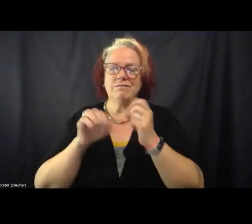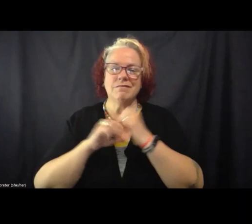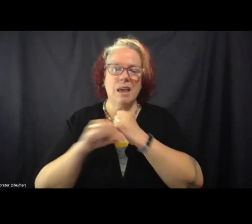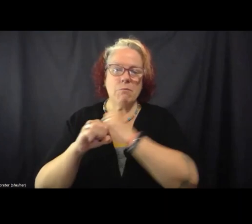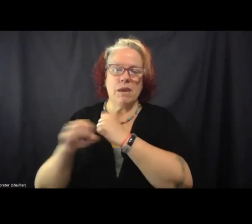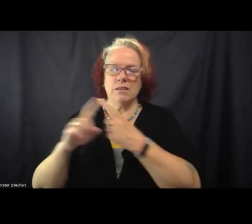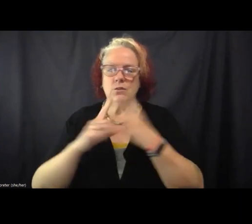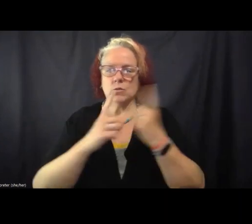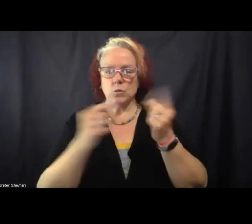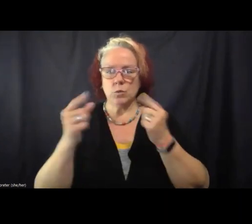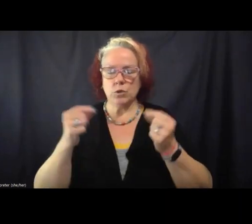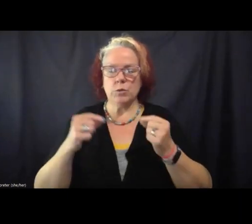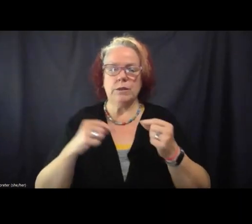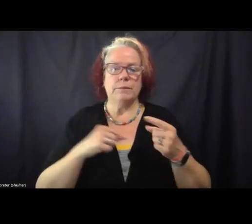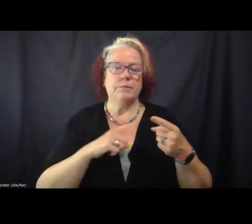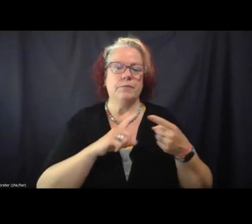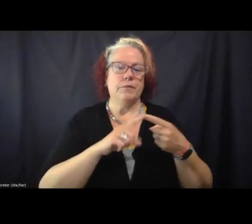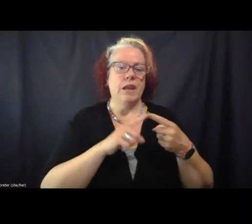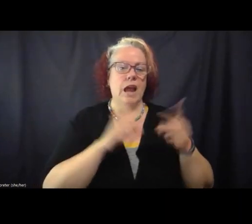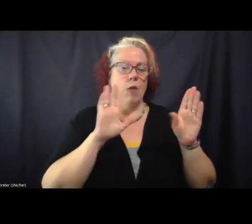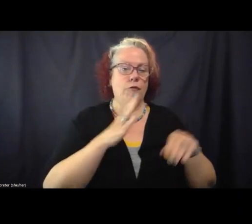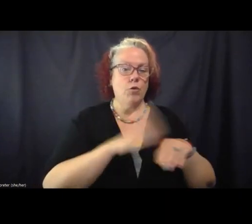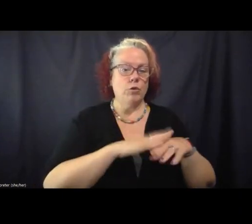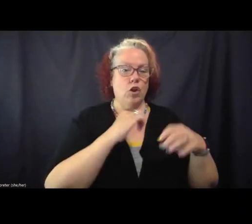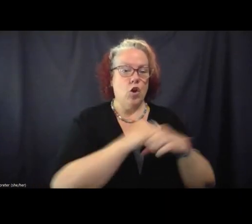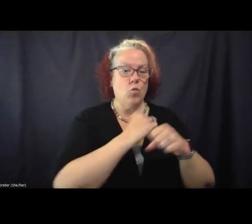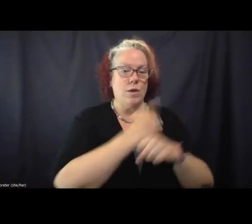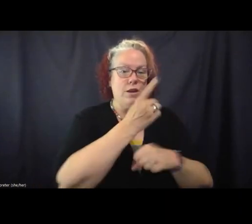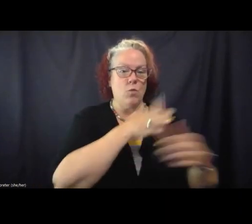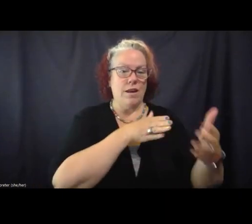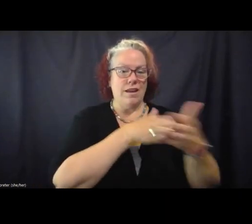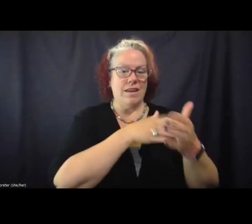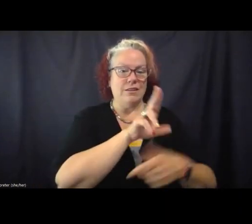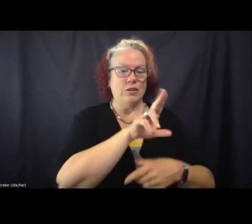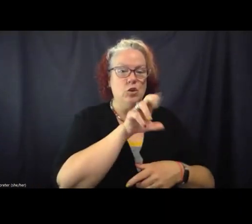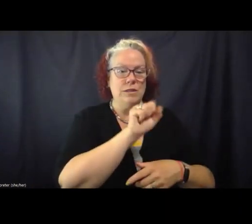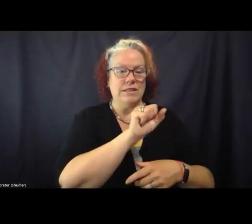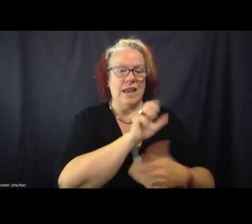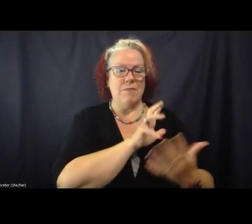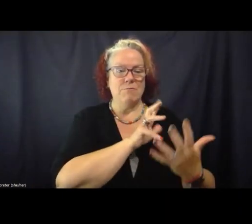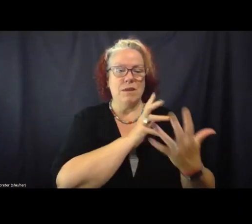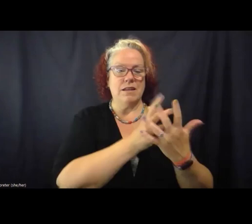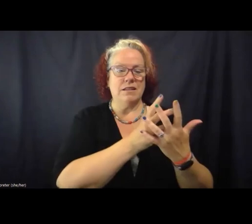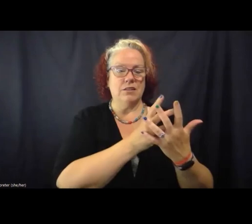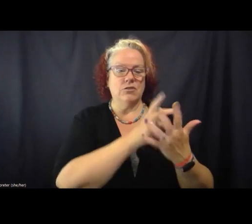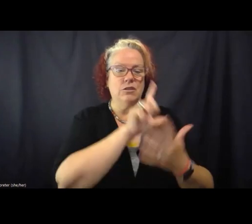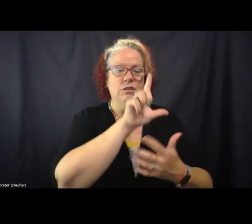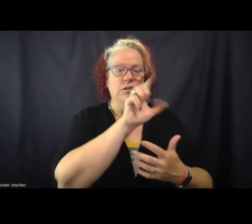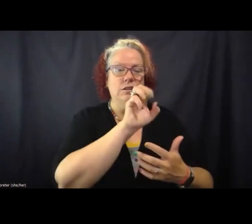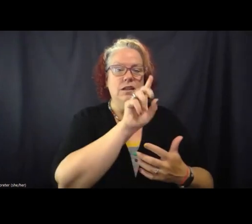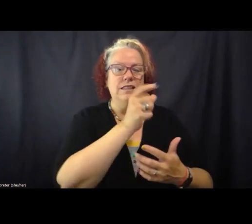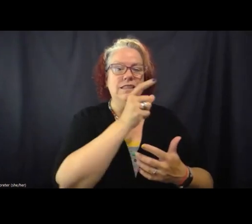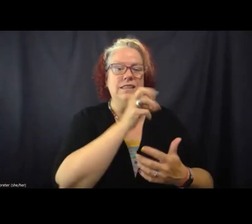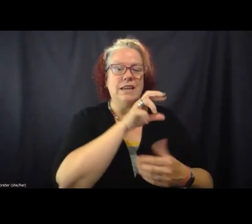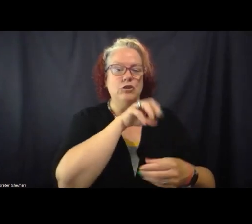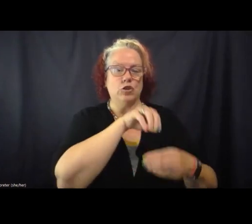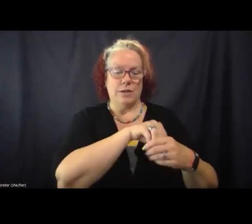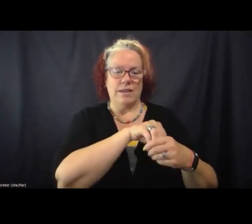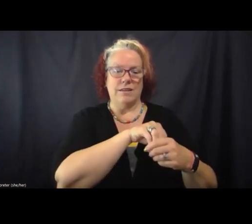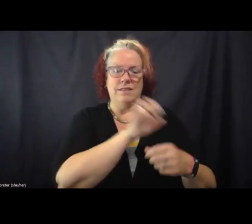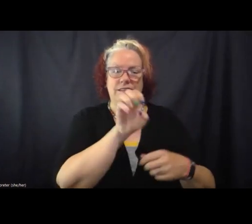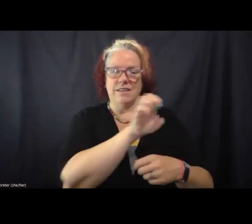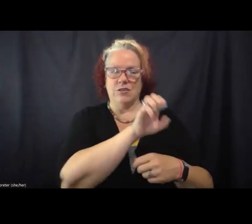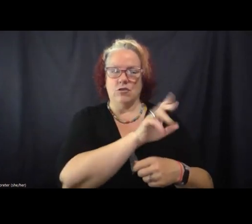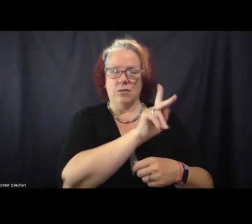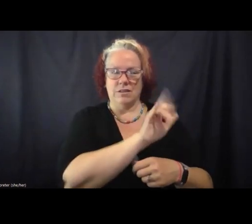on our winning campaign against United States Penitentiary Letcher in Eastern Kentucky. But as